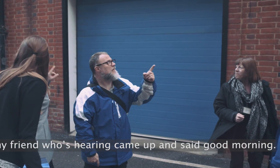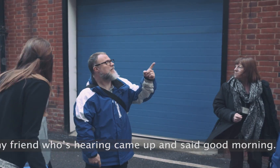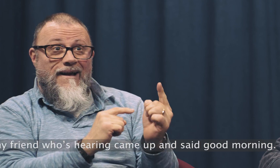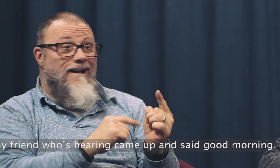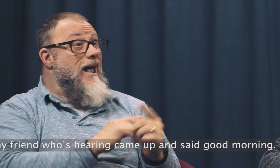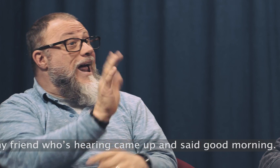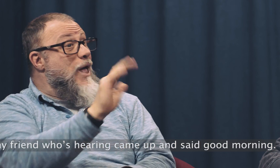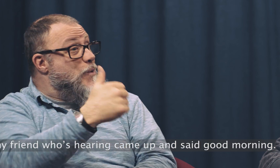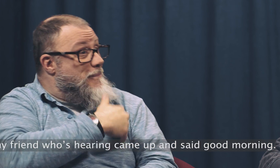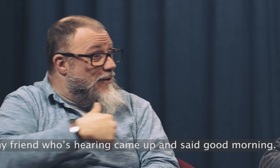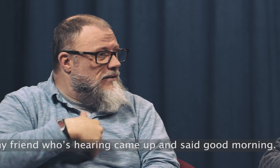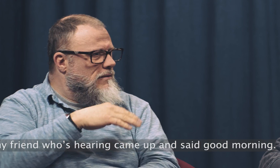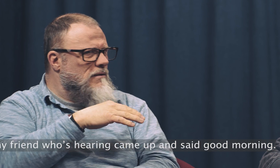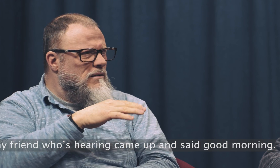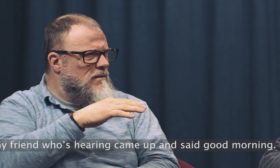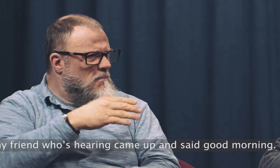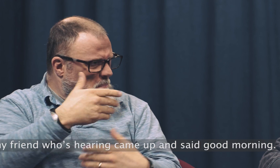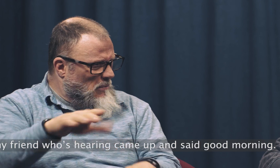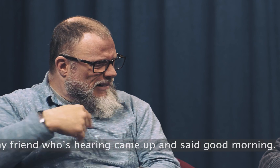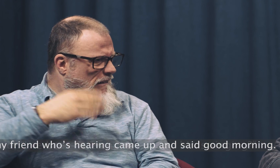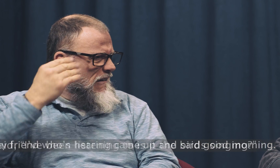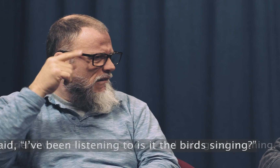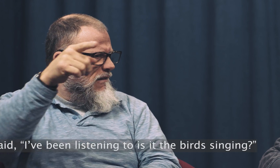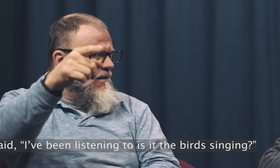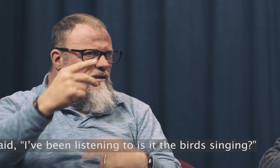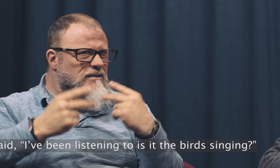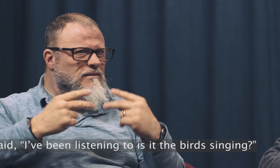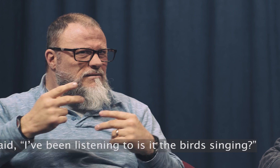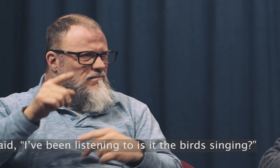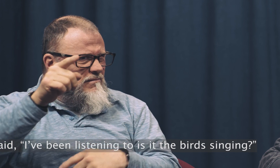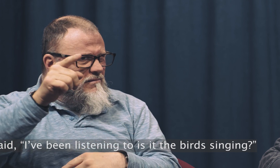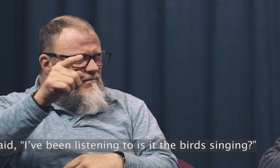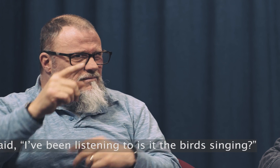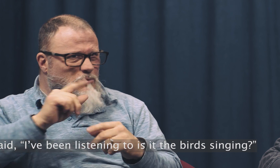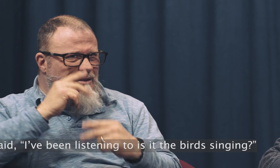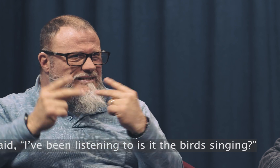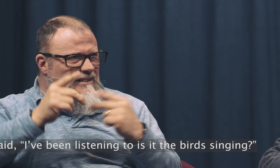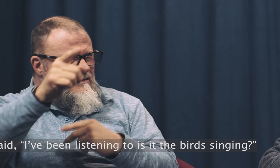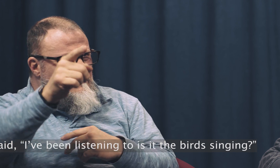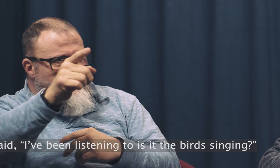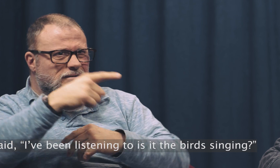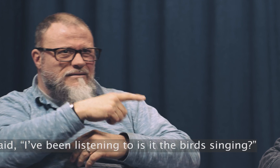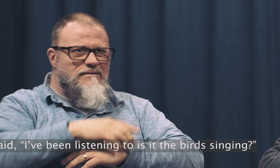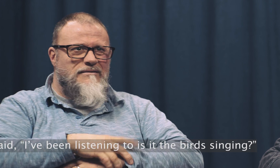my friend who's hearing came up and said good morning I said I've been listening to to is it the bird singing